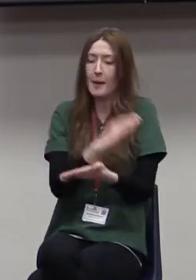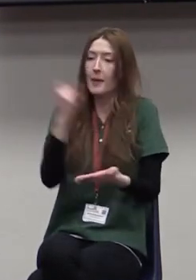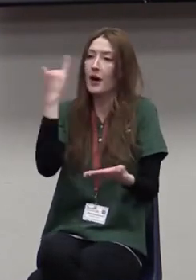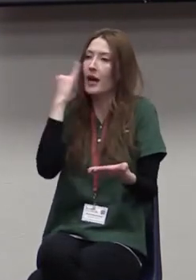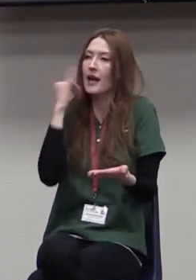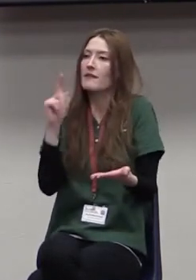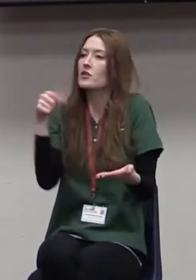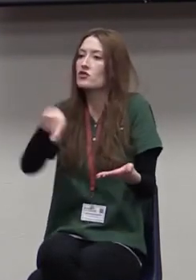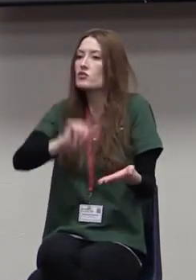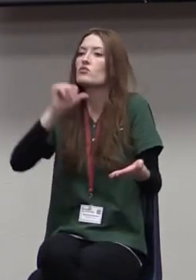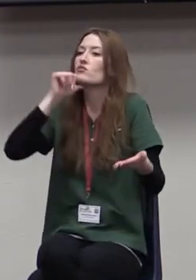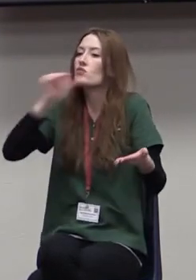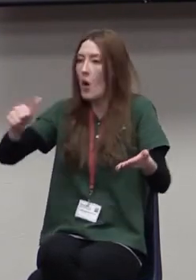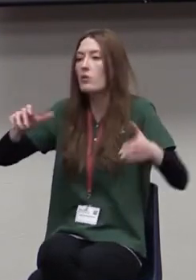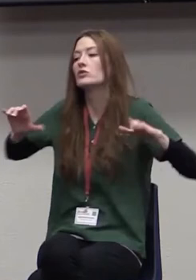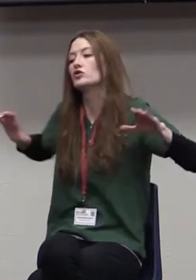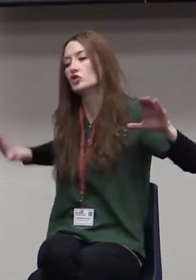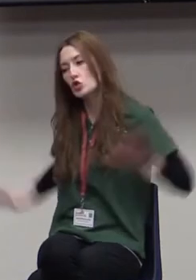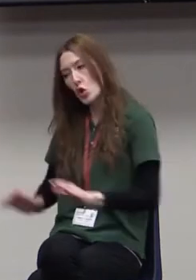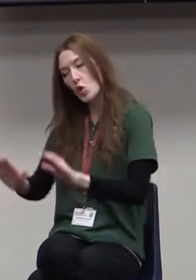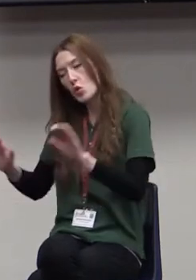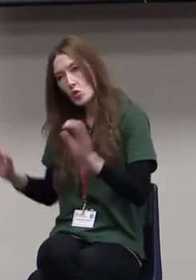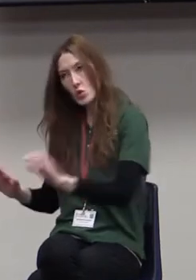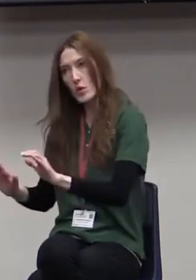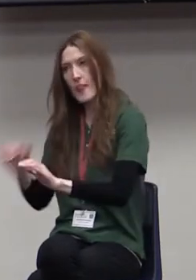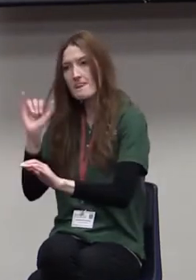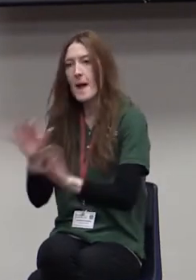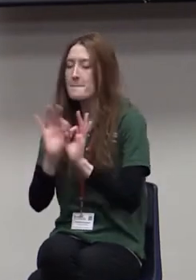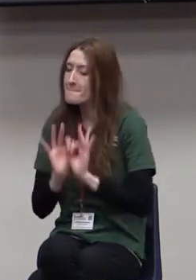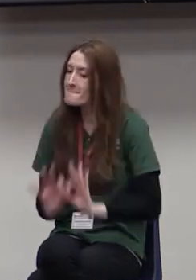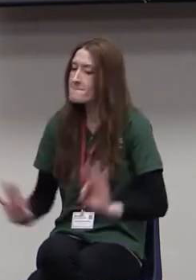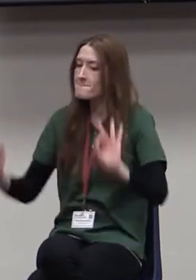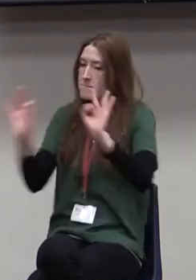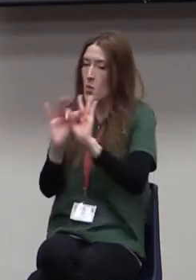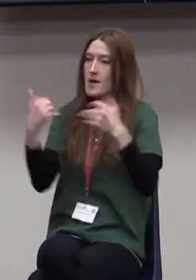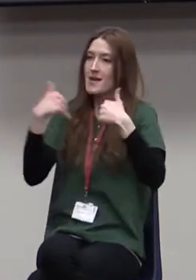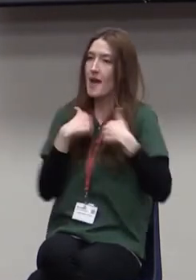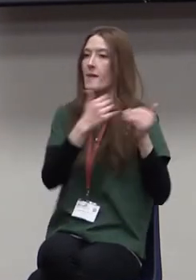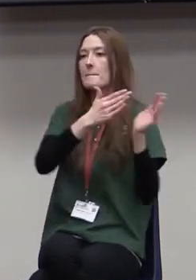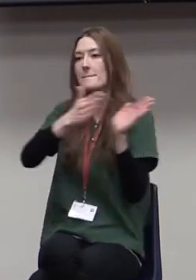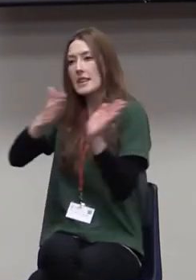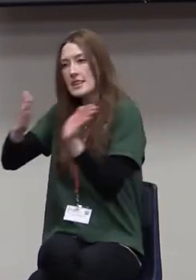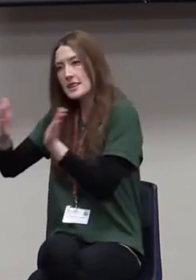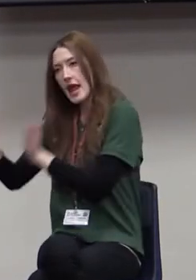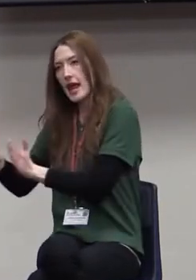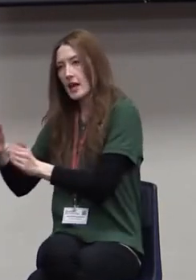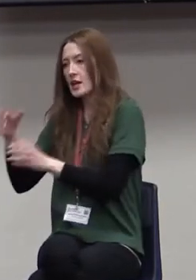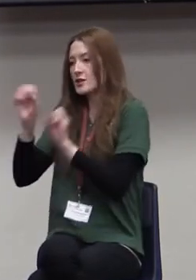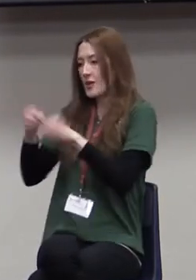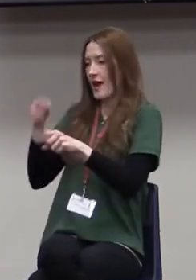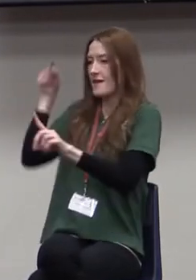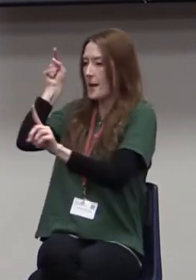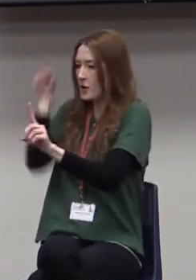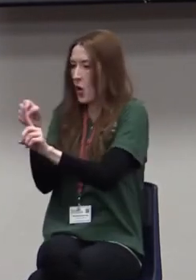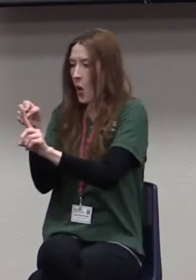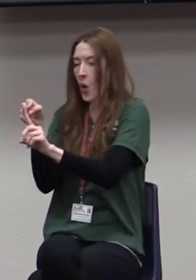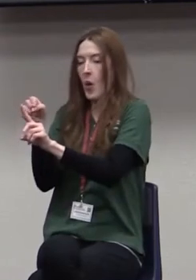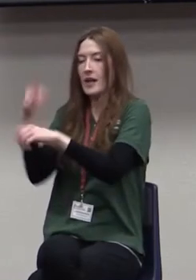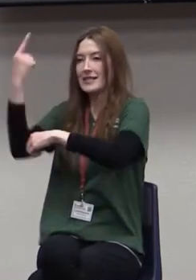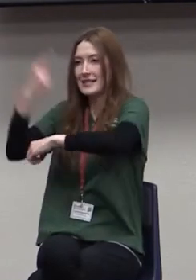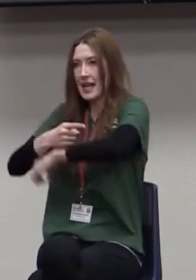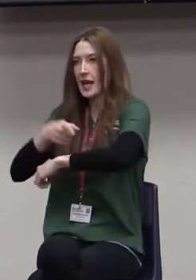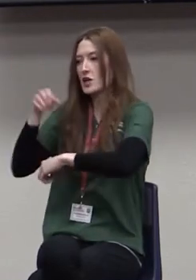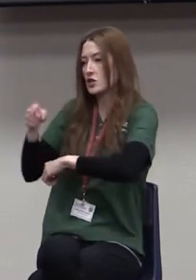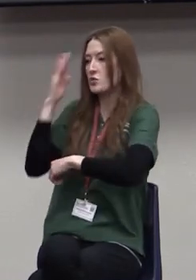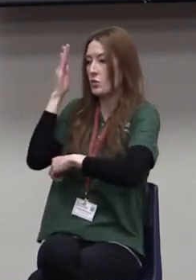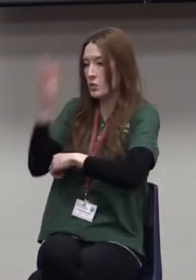execute those things. That's why it's so important to have a plan in place that you then can have a target date in which you're going to execute